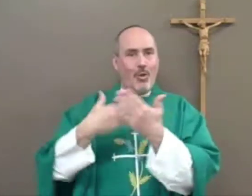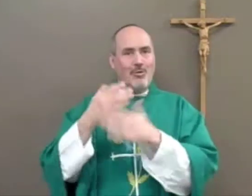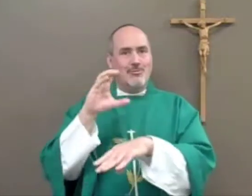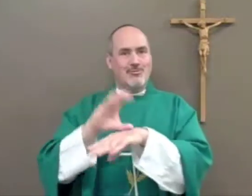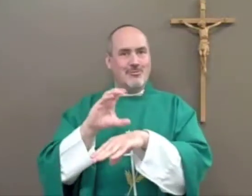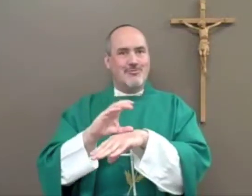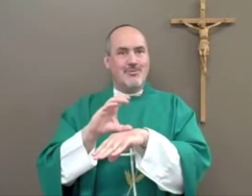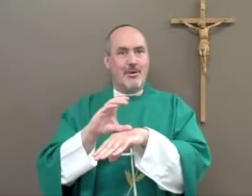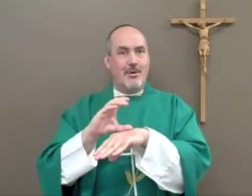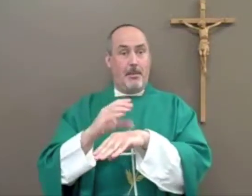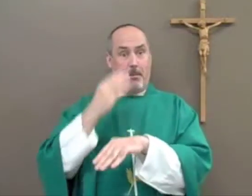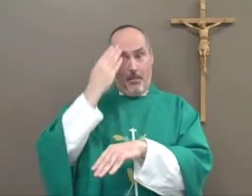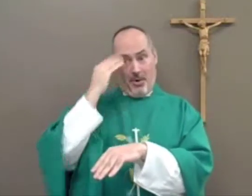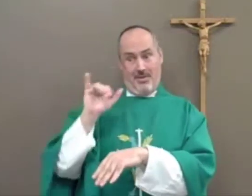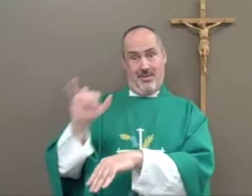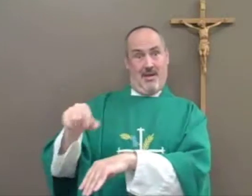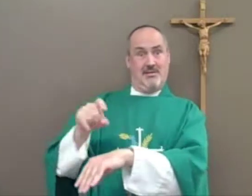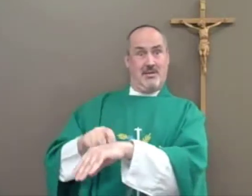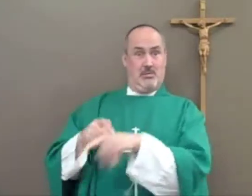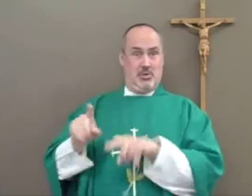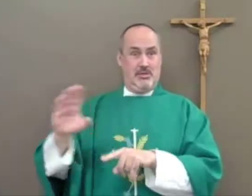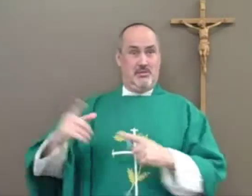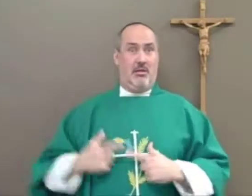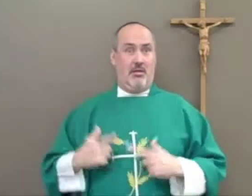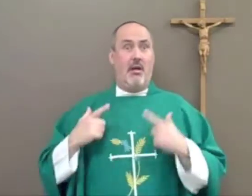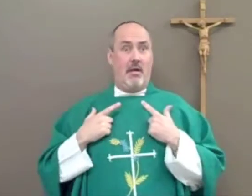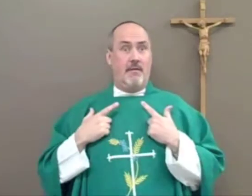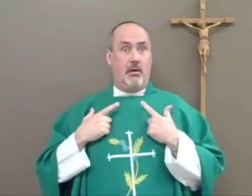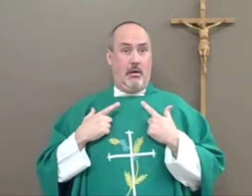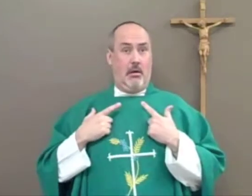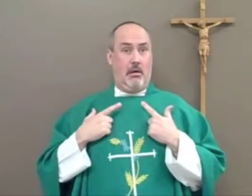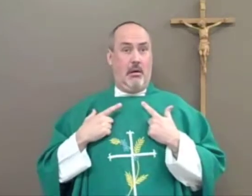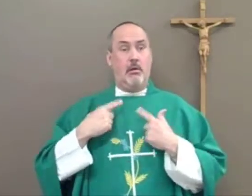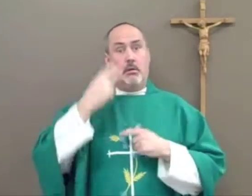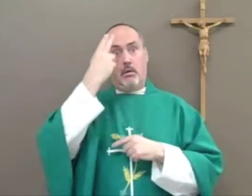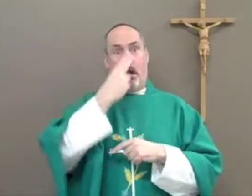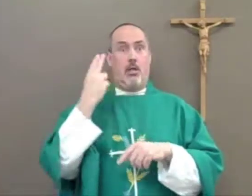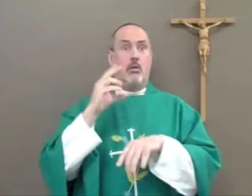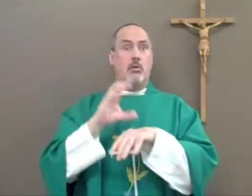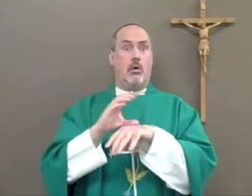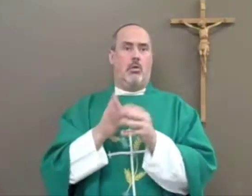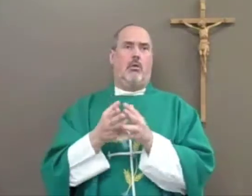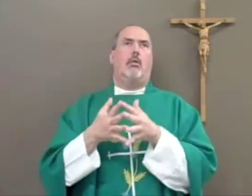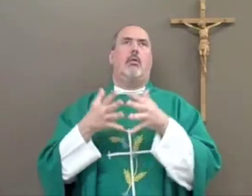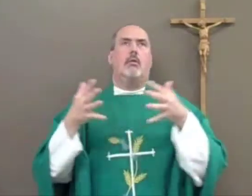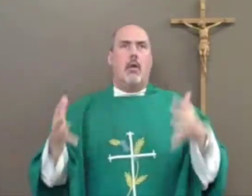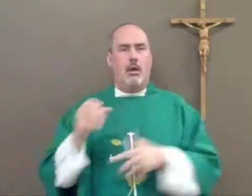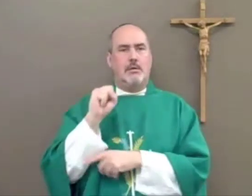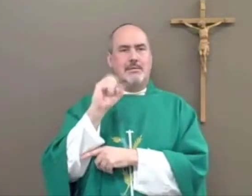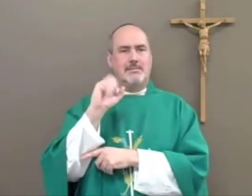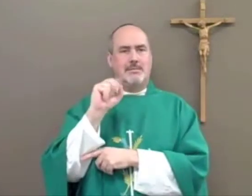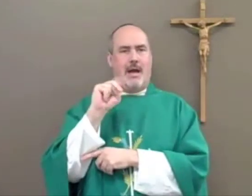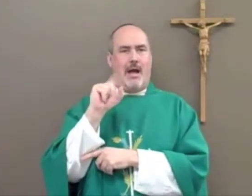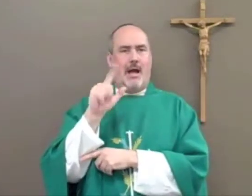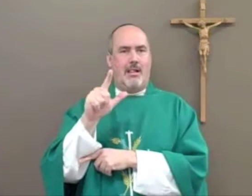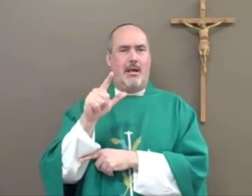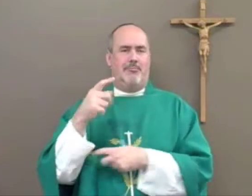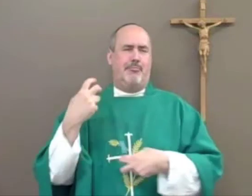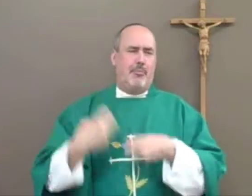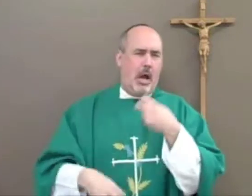message. What Jesus meant was to repair his church, the entire church. See, during that time, there were